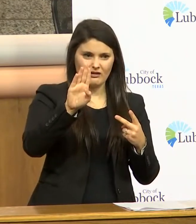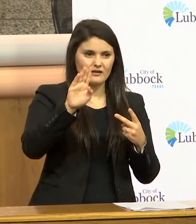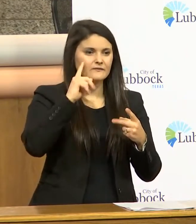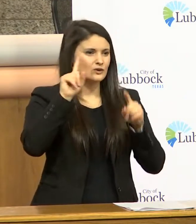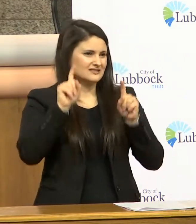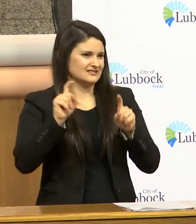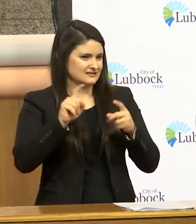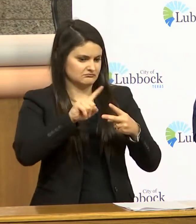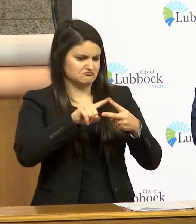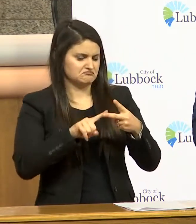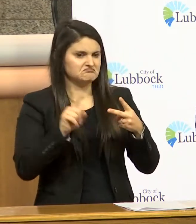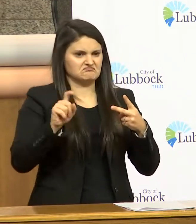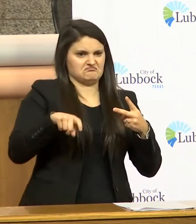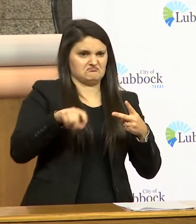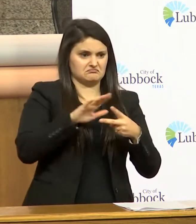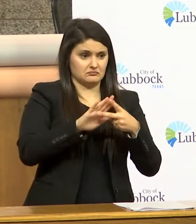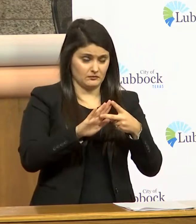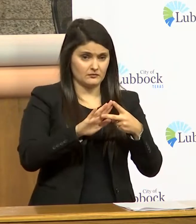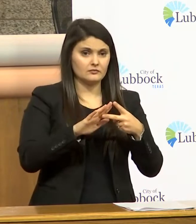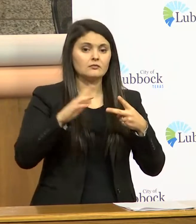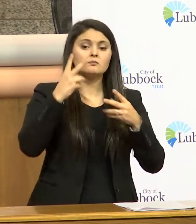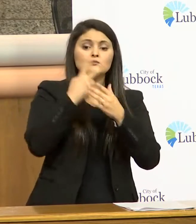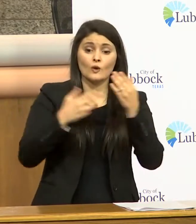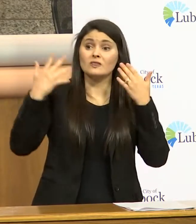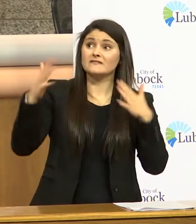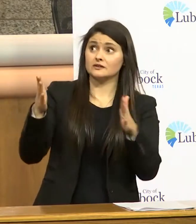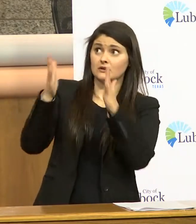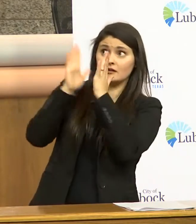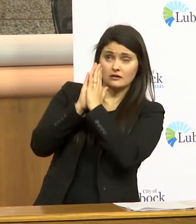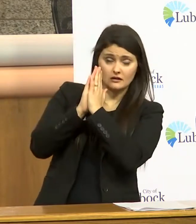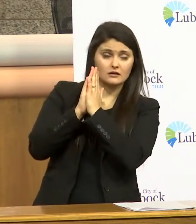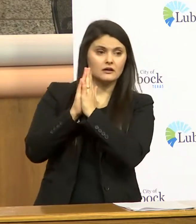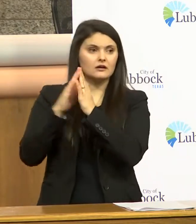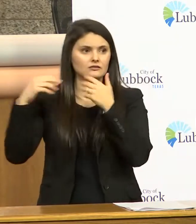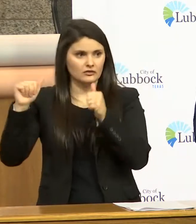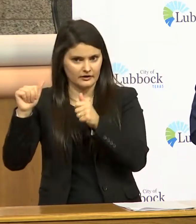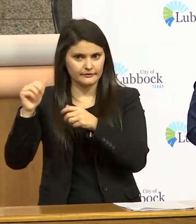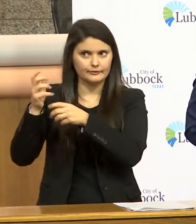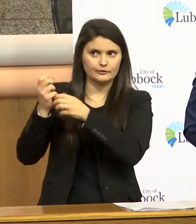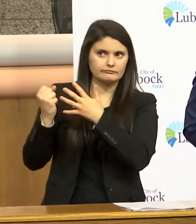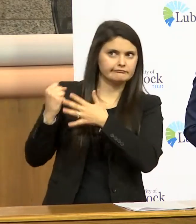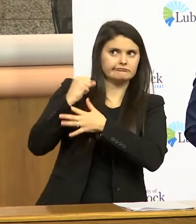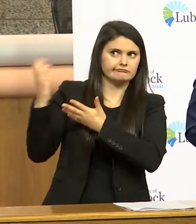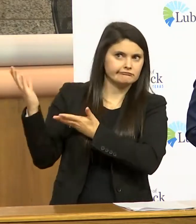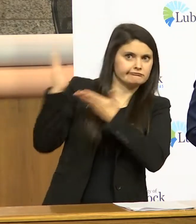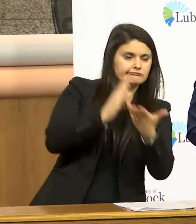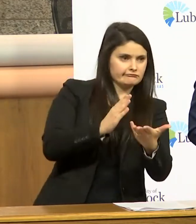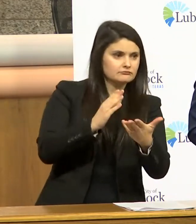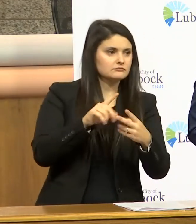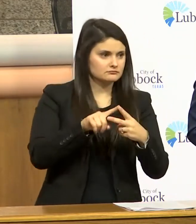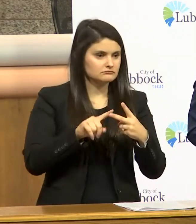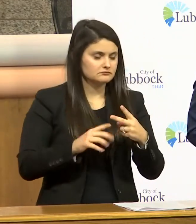are being done both of which have been requested and we're doing all we can to prioritize getting those here